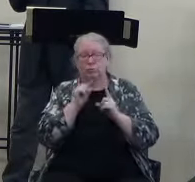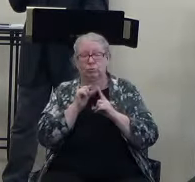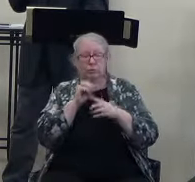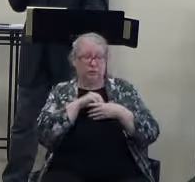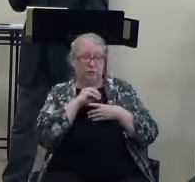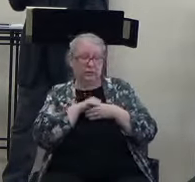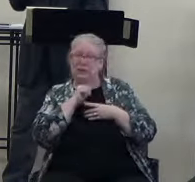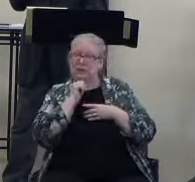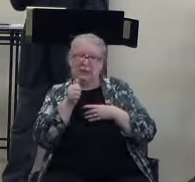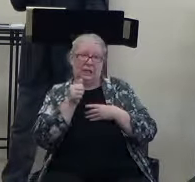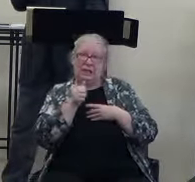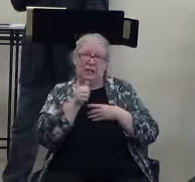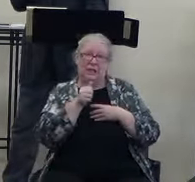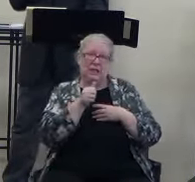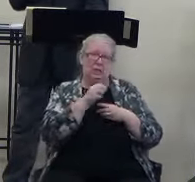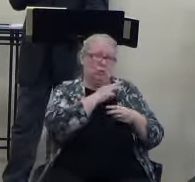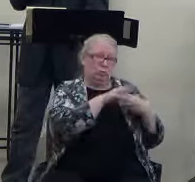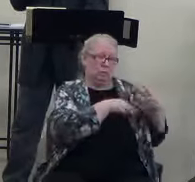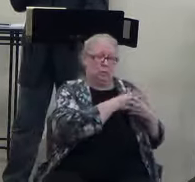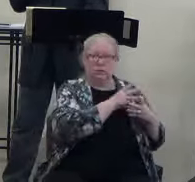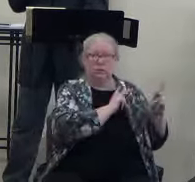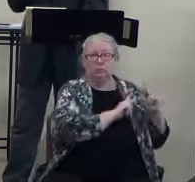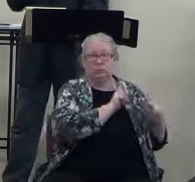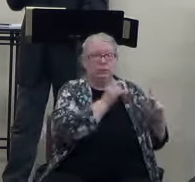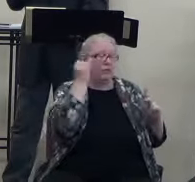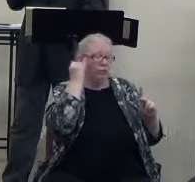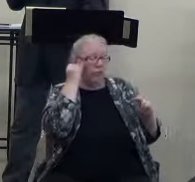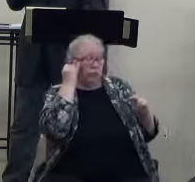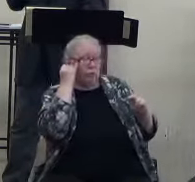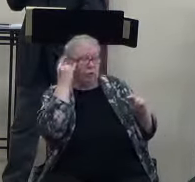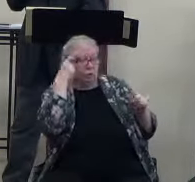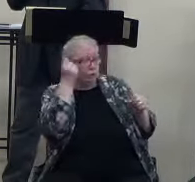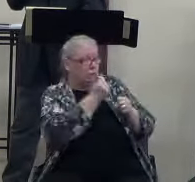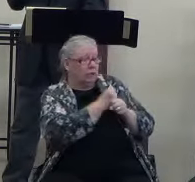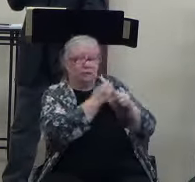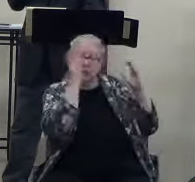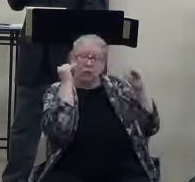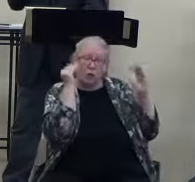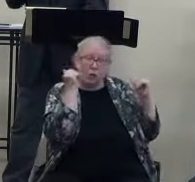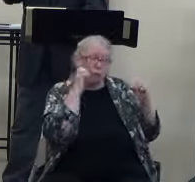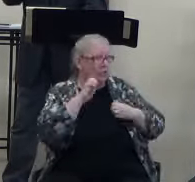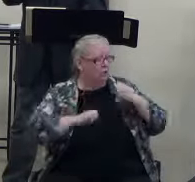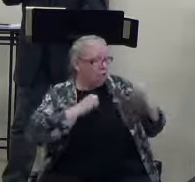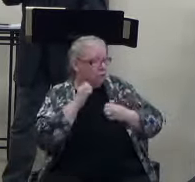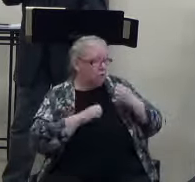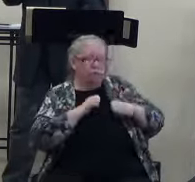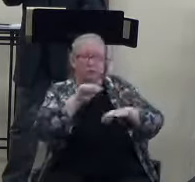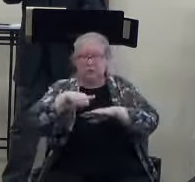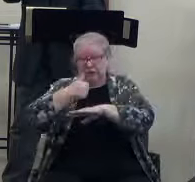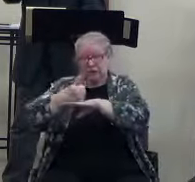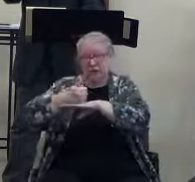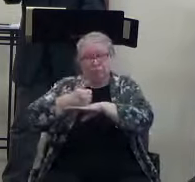If you're counting on a man, you're going to get let down. If your expectations, your hope, your emotions are seated on